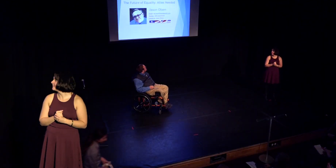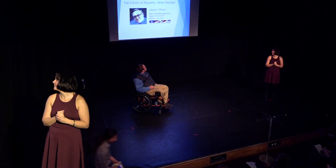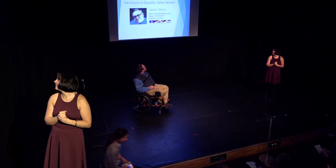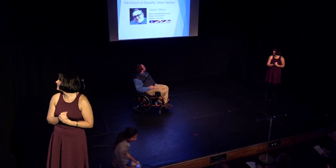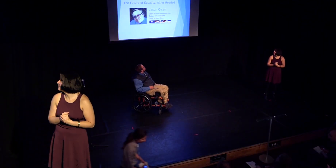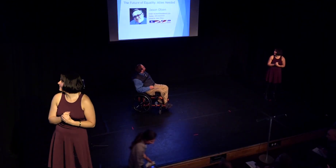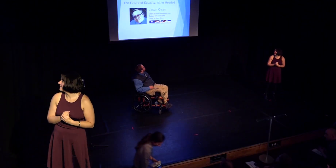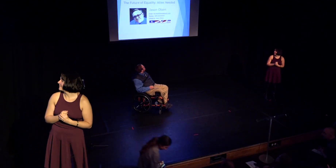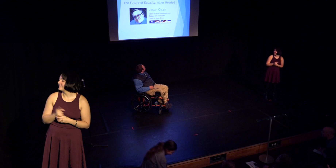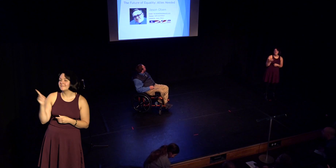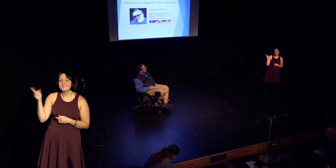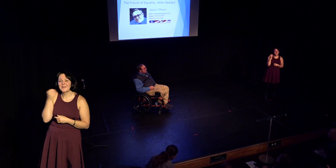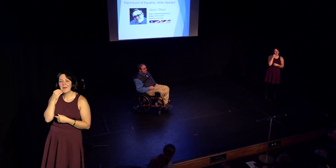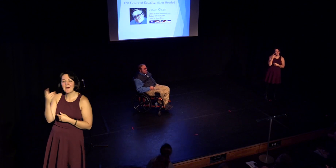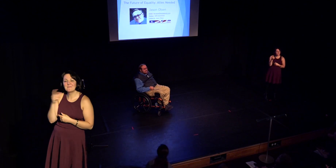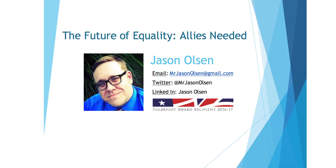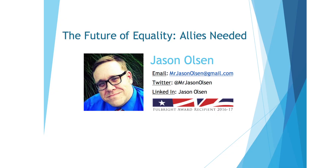And, oh, what a handsome gentleman.